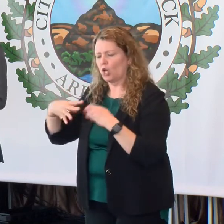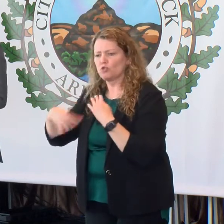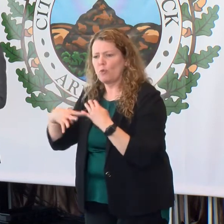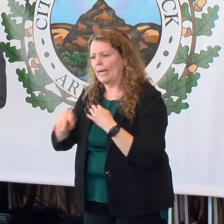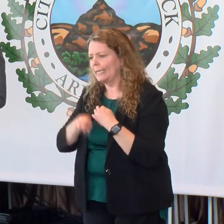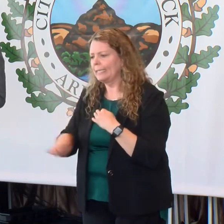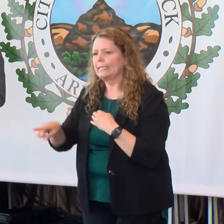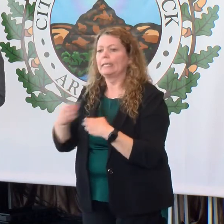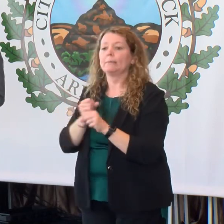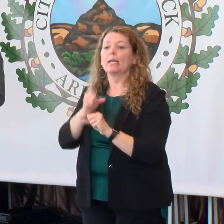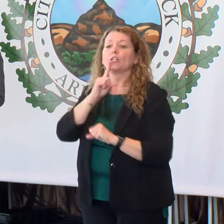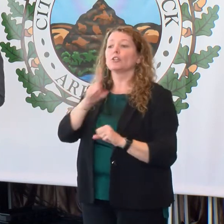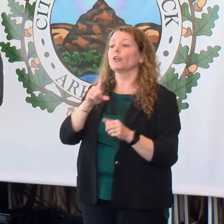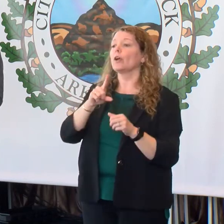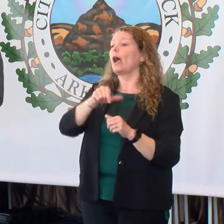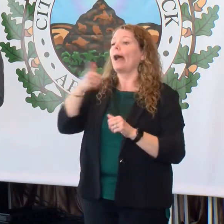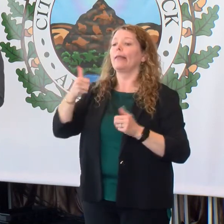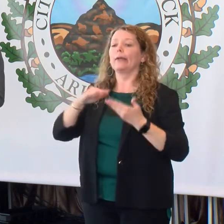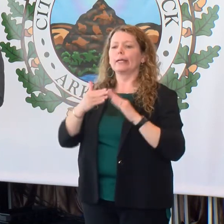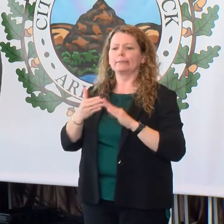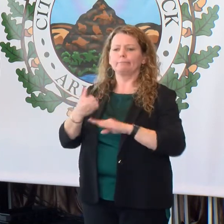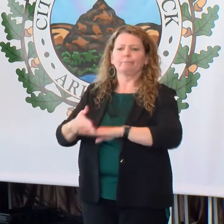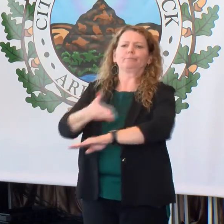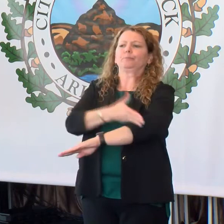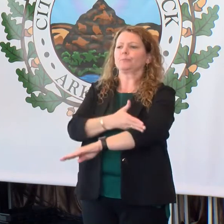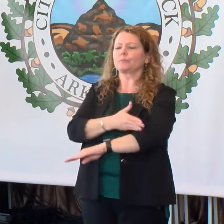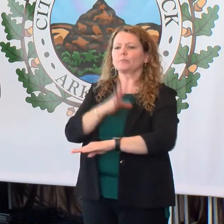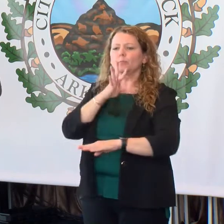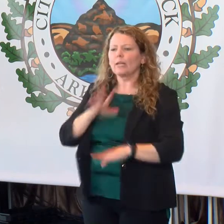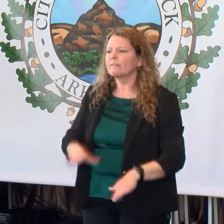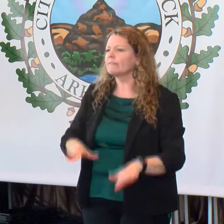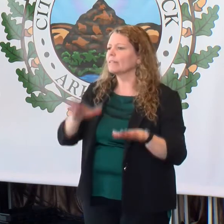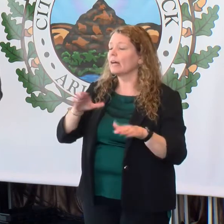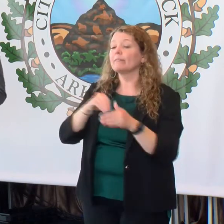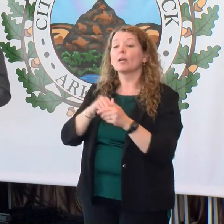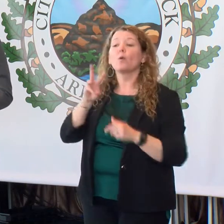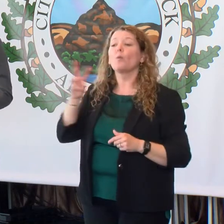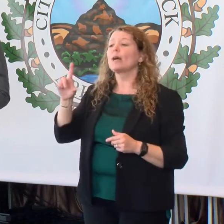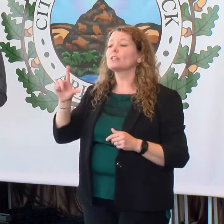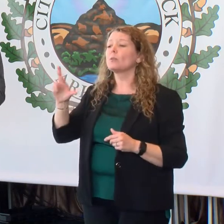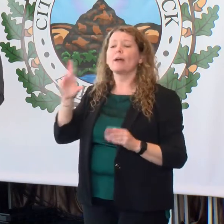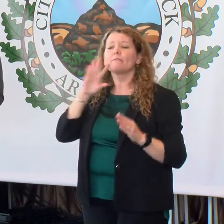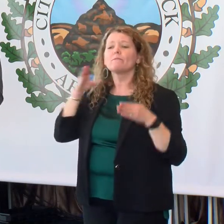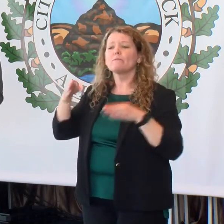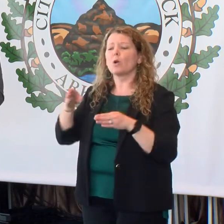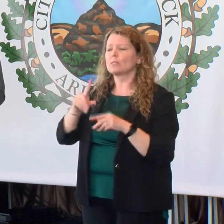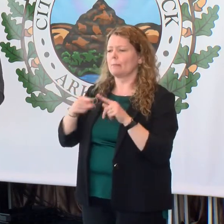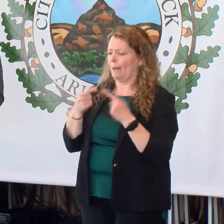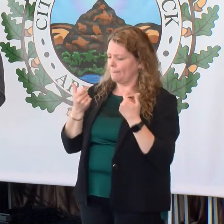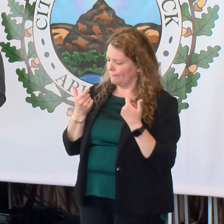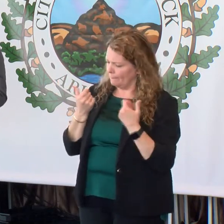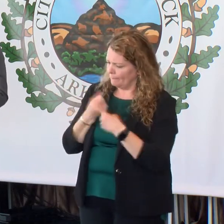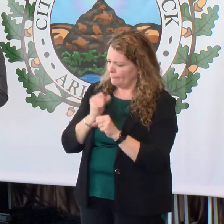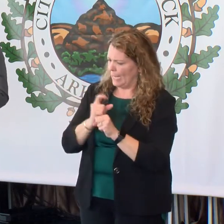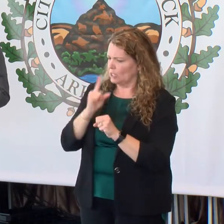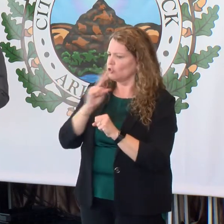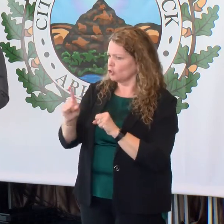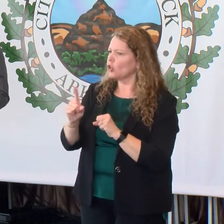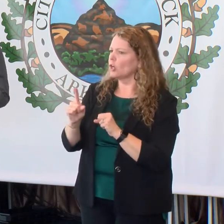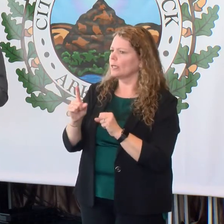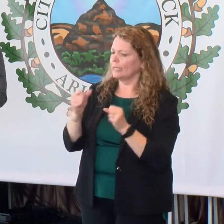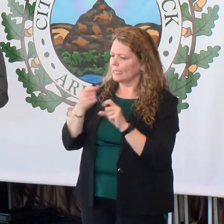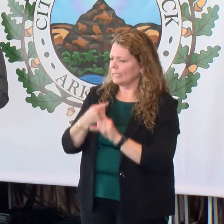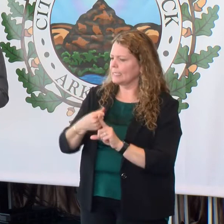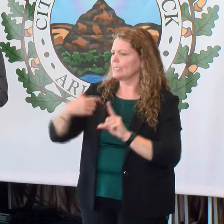we're going to be focusing on, with those strategic improvements, focusing on flooding. If you're in West Little Rock, we're going to focusing on finally trying to make a dent at, you know,